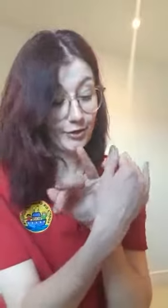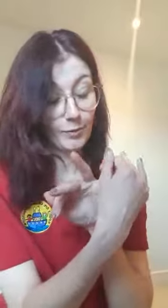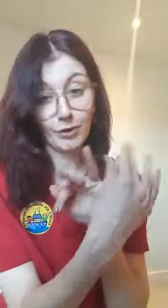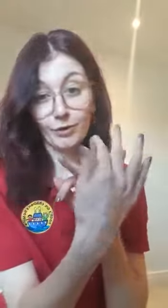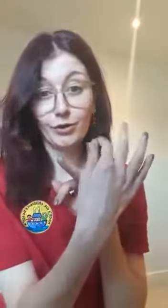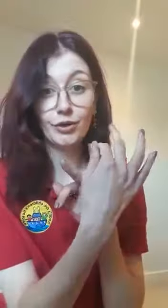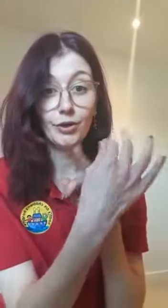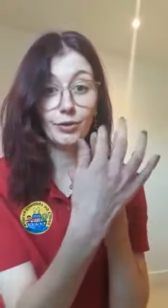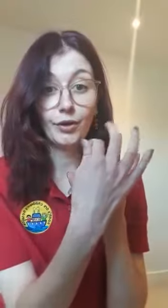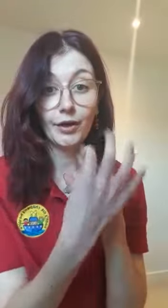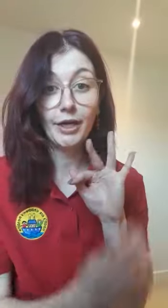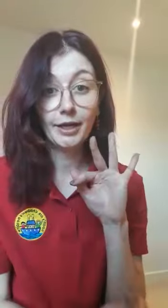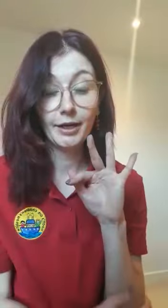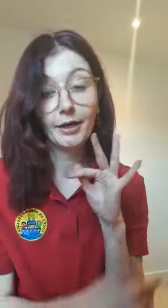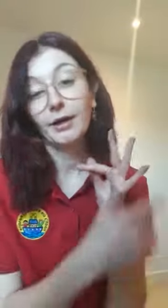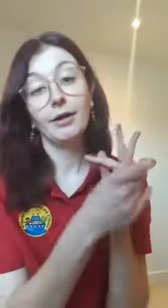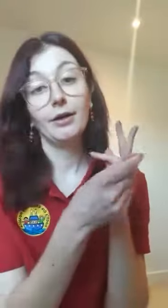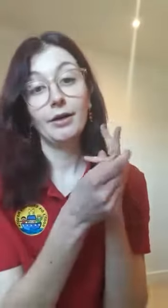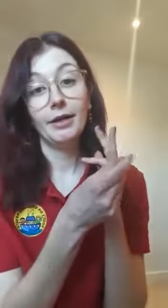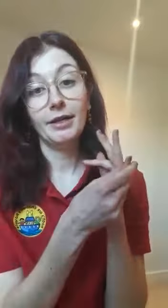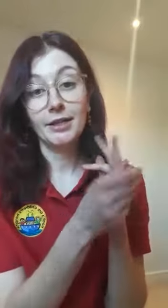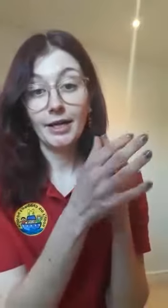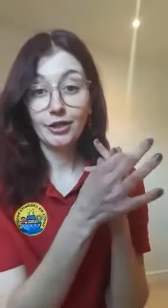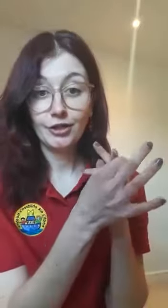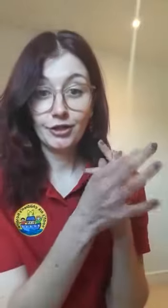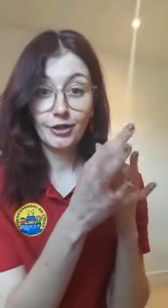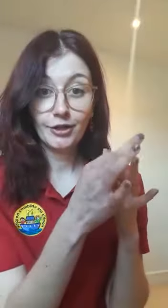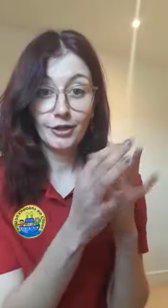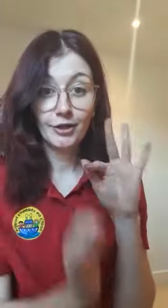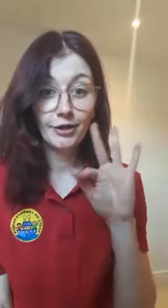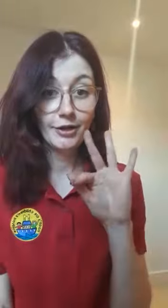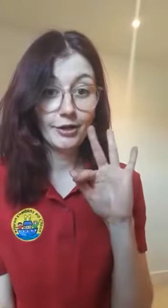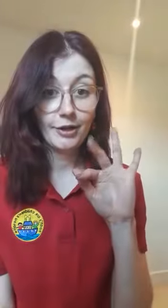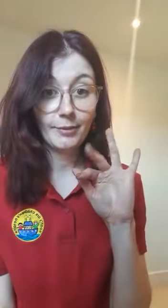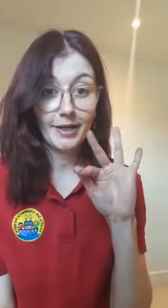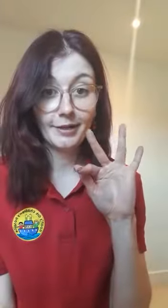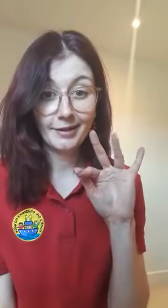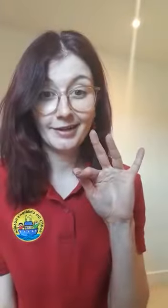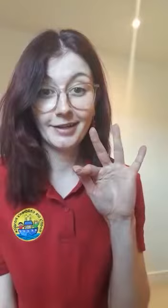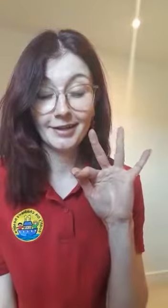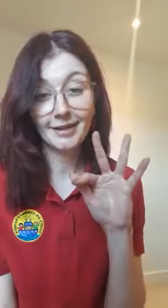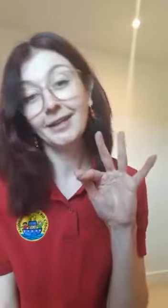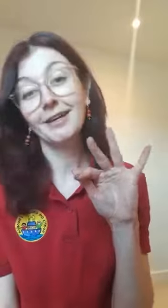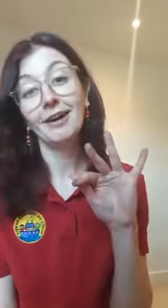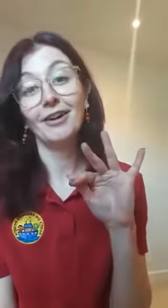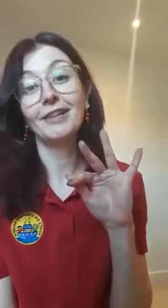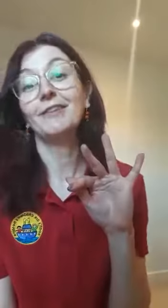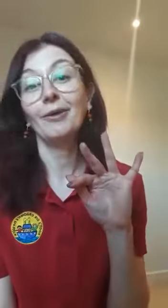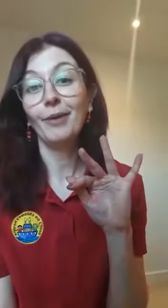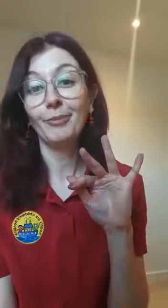it's one, two, three, a touch, a wiggle, or a little sound maybe.